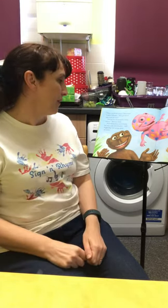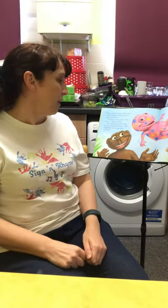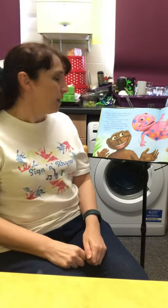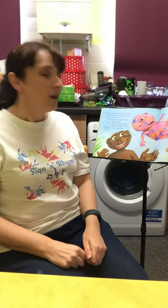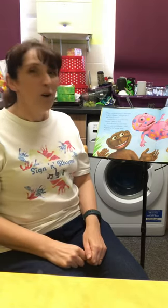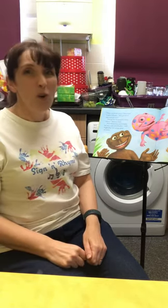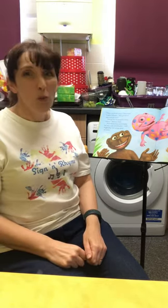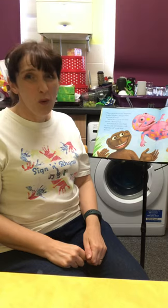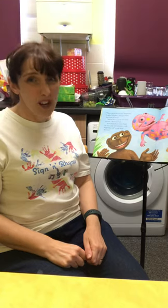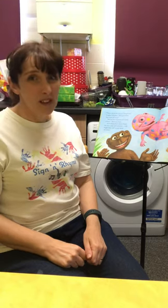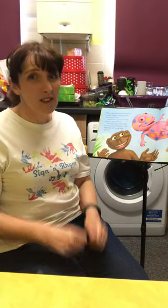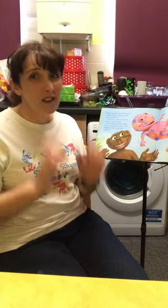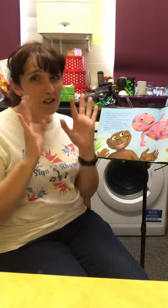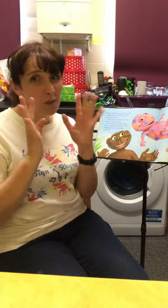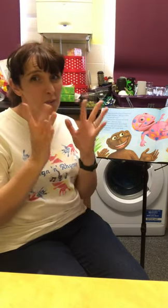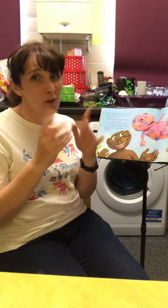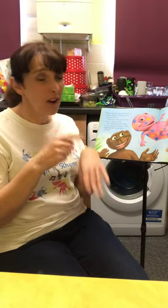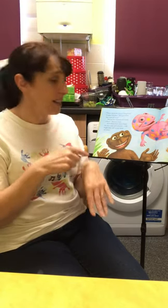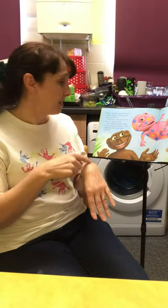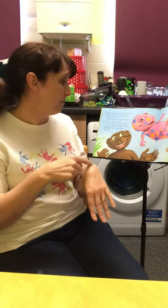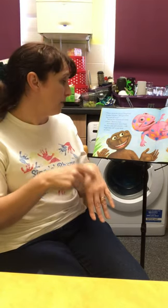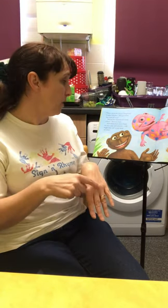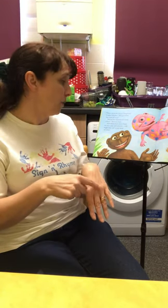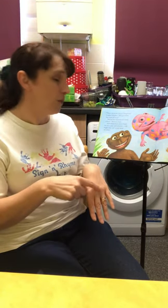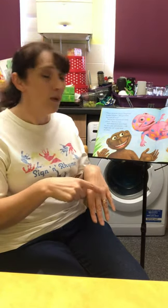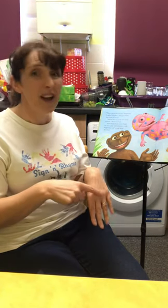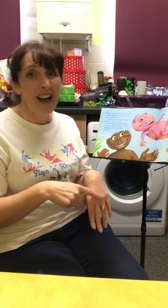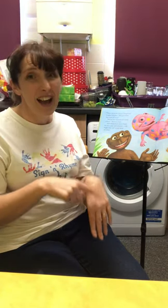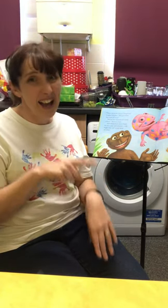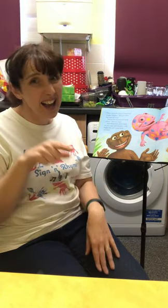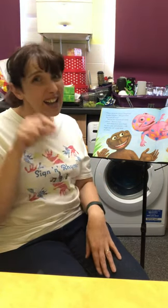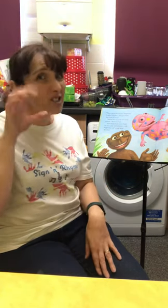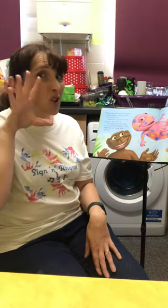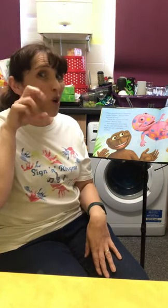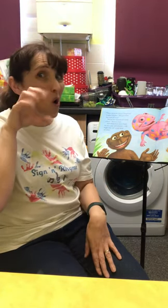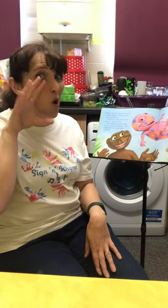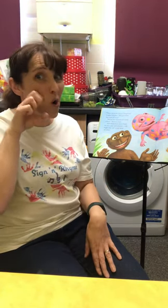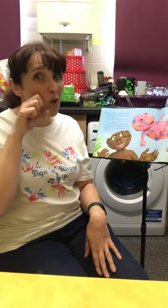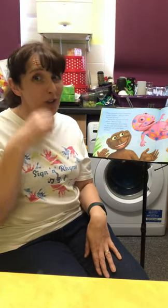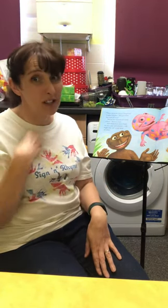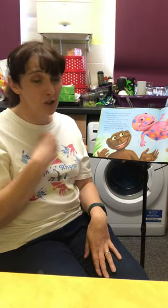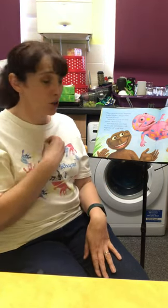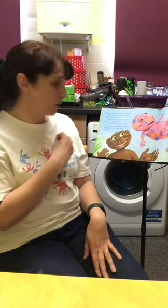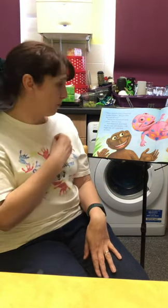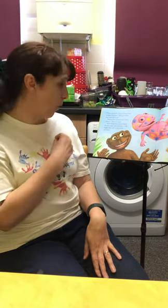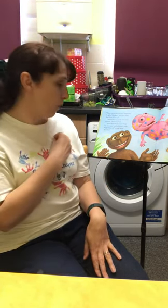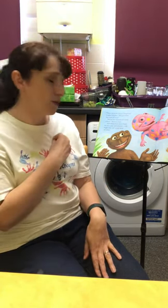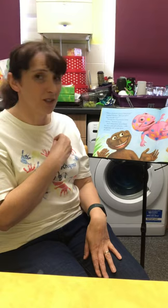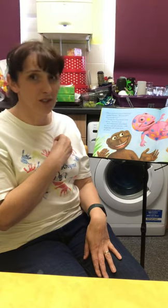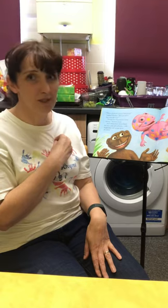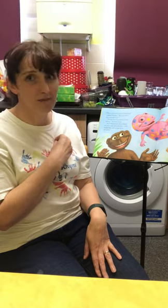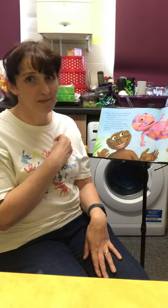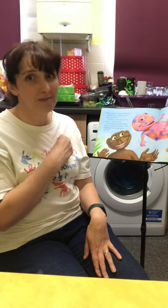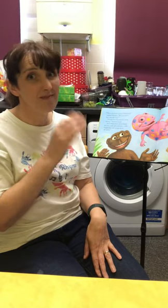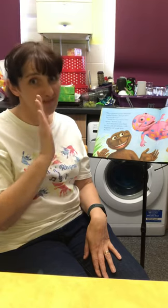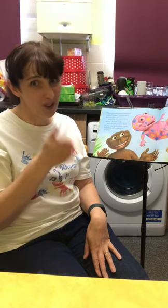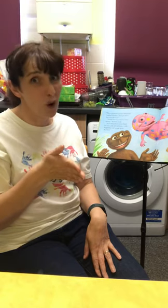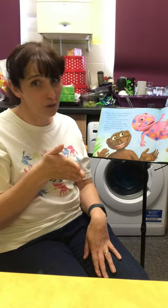With bright blue and orange spots. Of